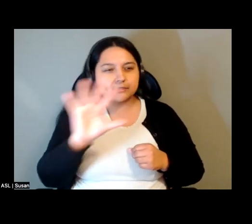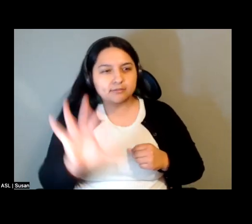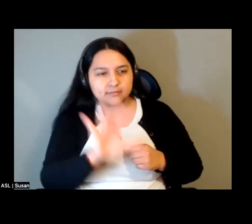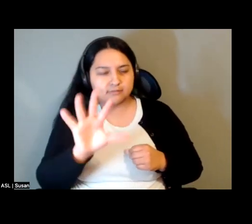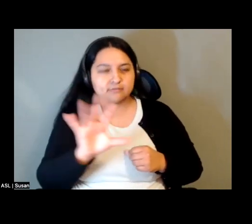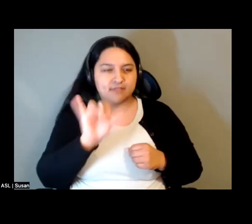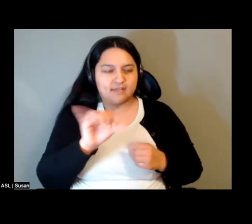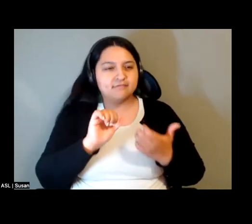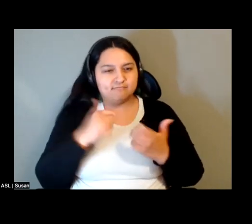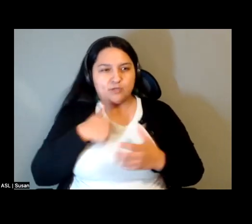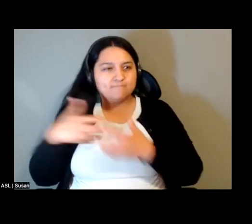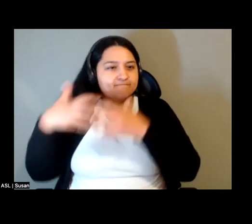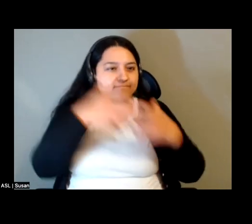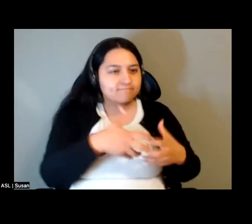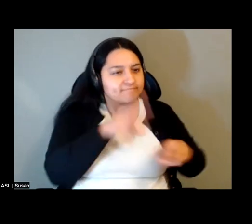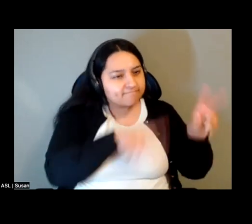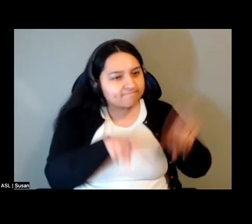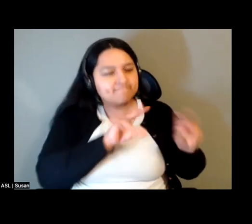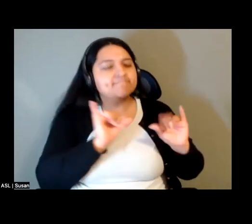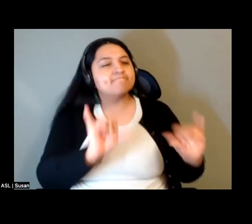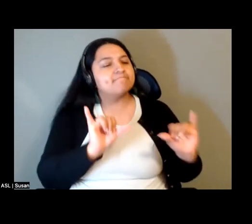practices and started thinking about them in new ways.